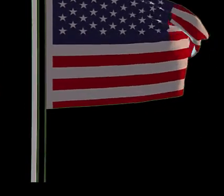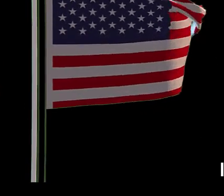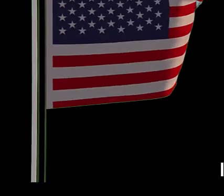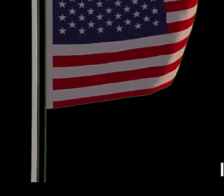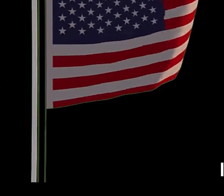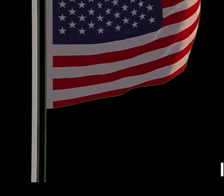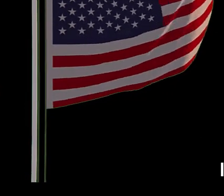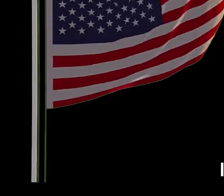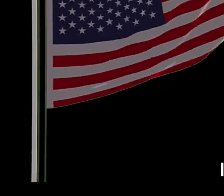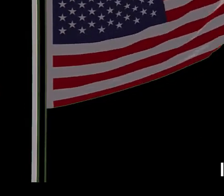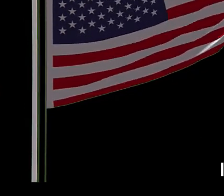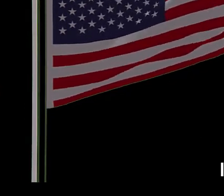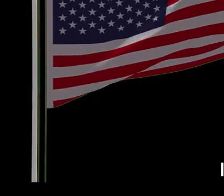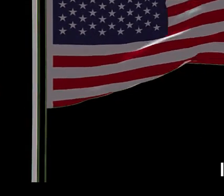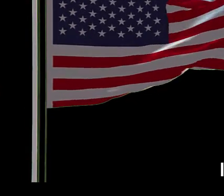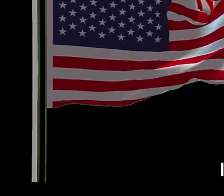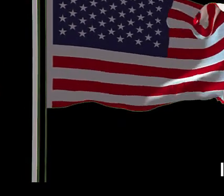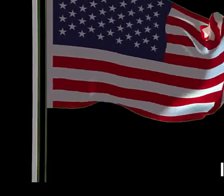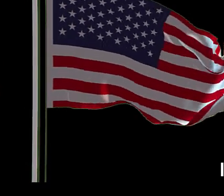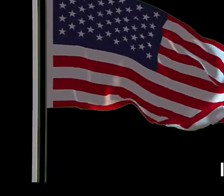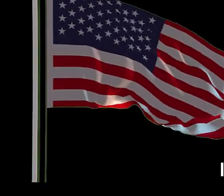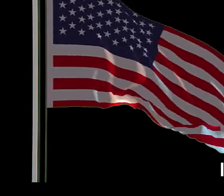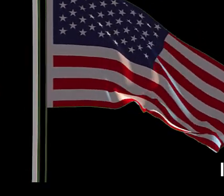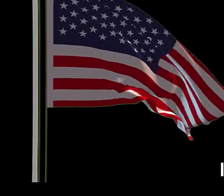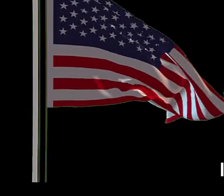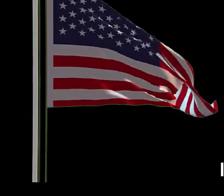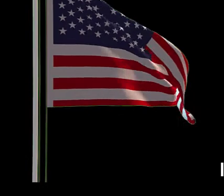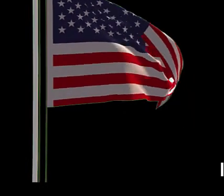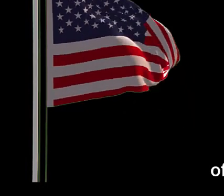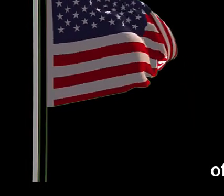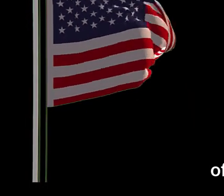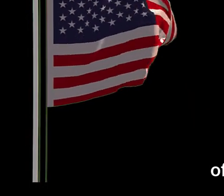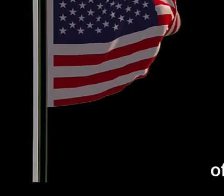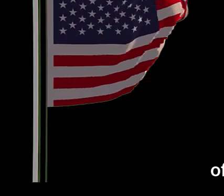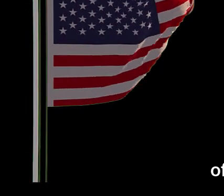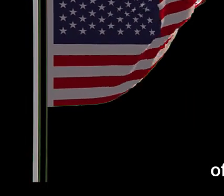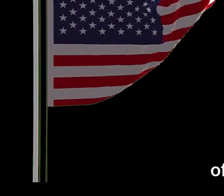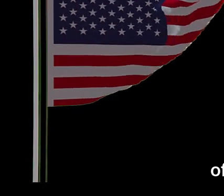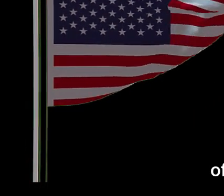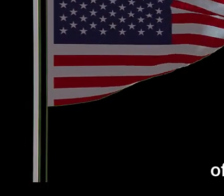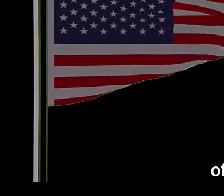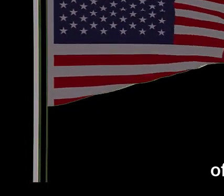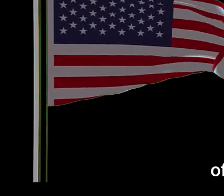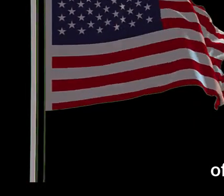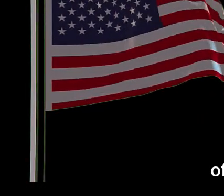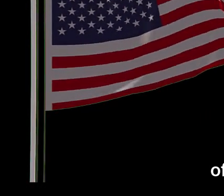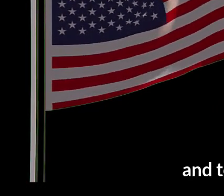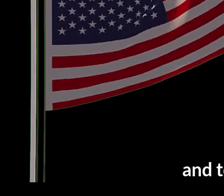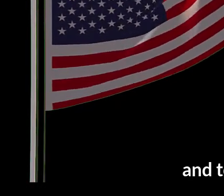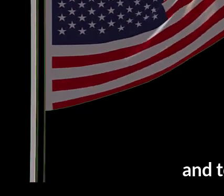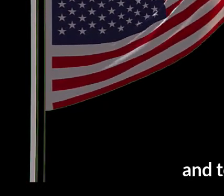i pledge allegiance to the flag of the united states of america